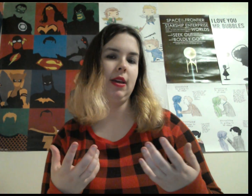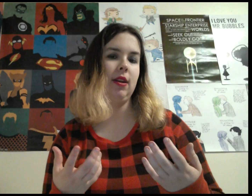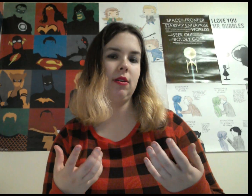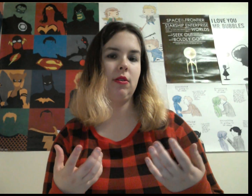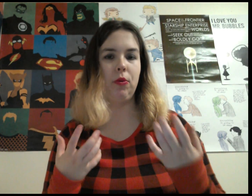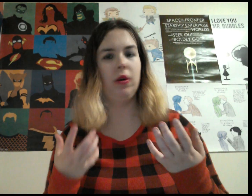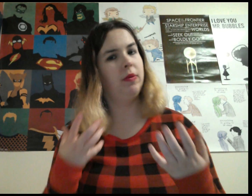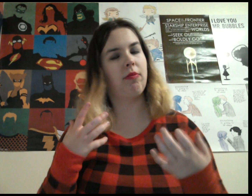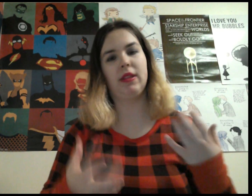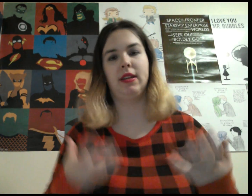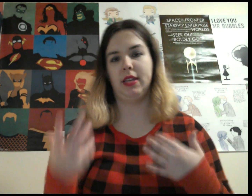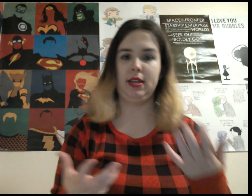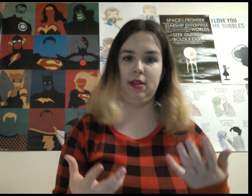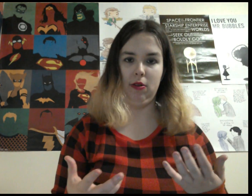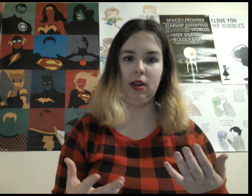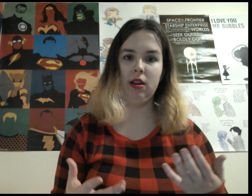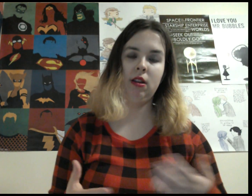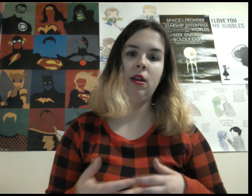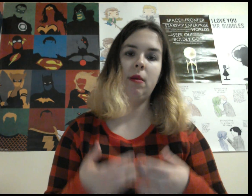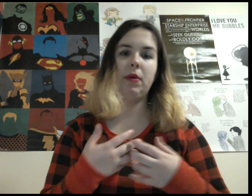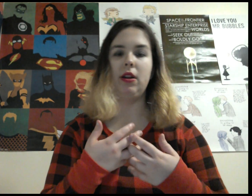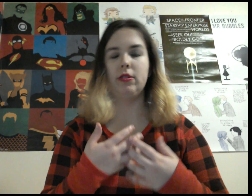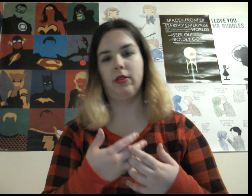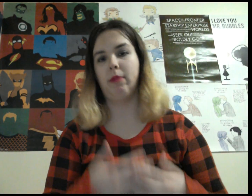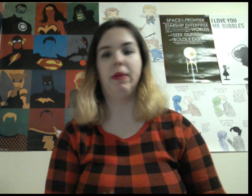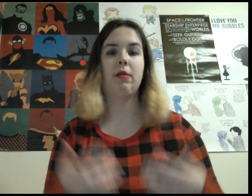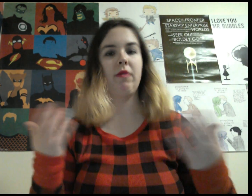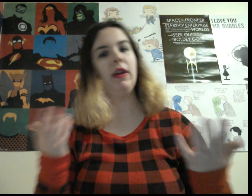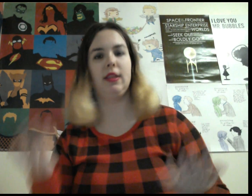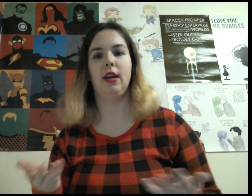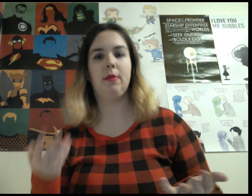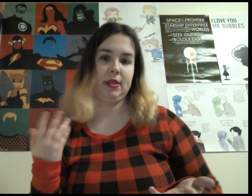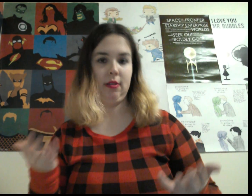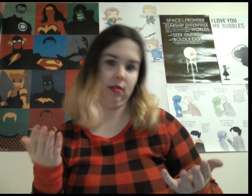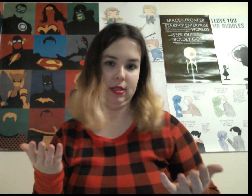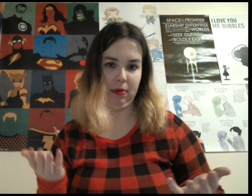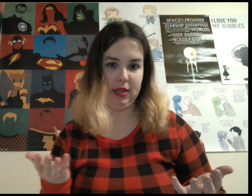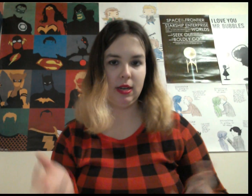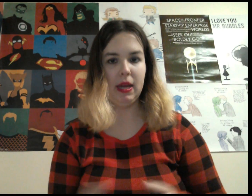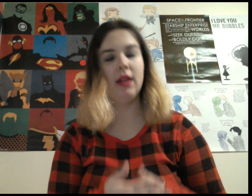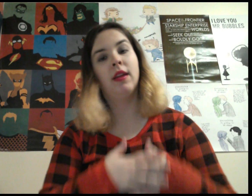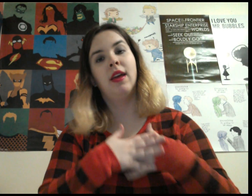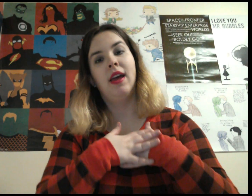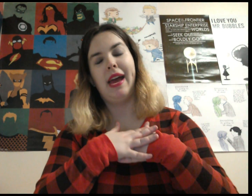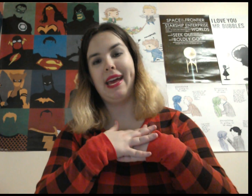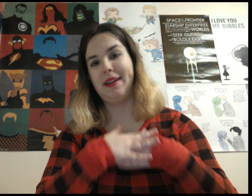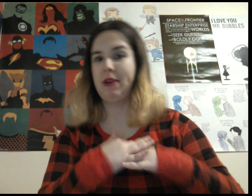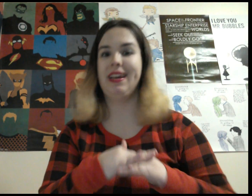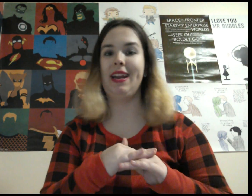kind of cool with what they decided to do there. But also the big reveal at the end wasn't all that surprising to me. And with that